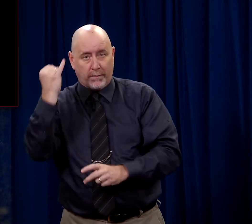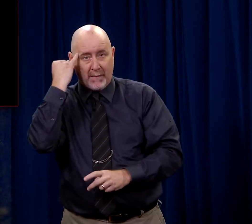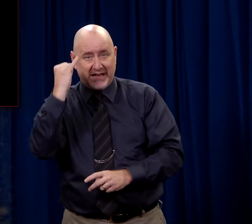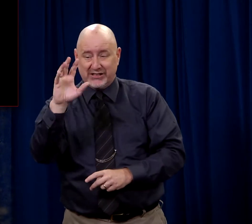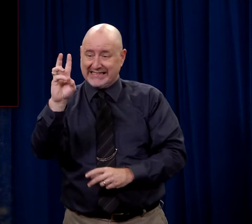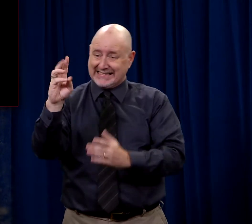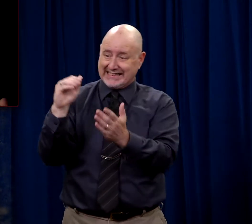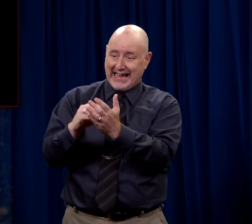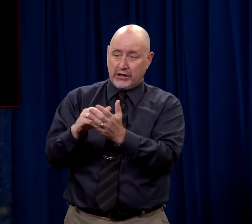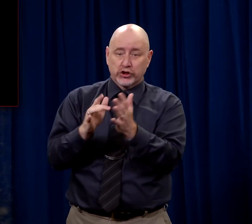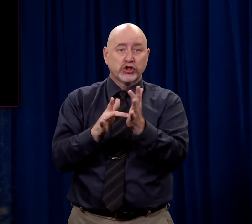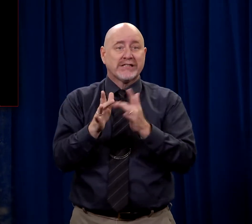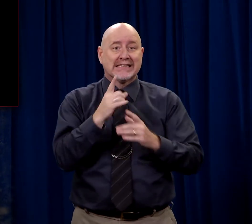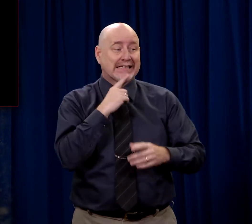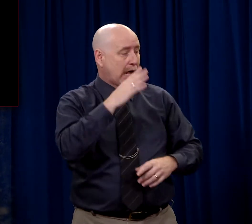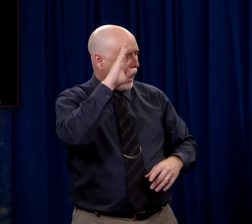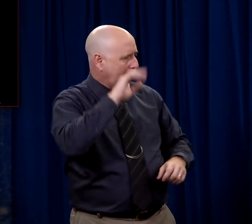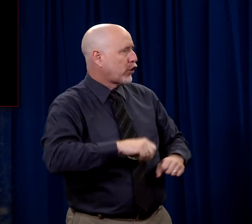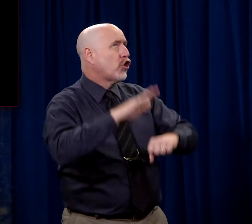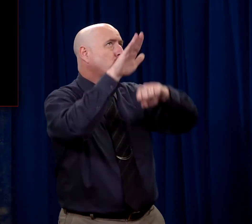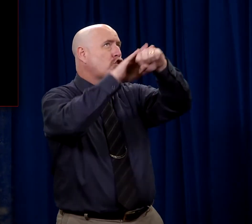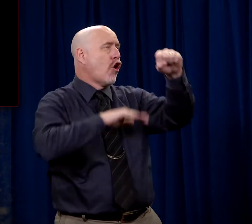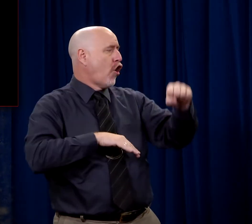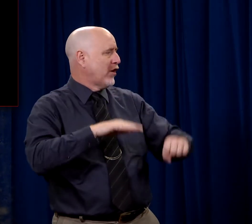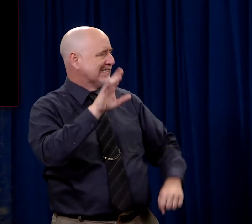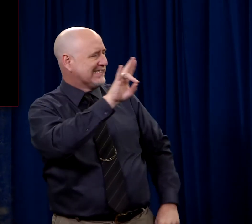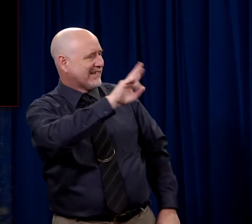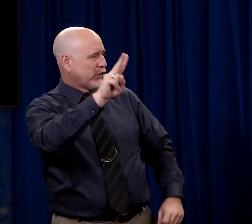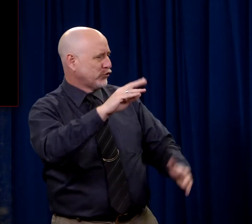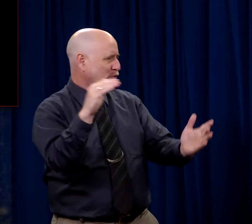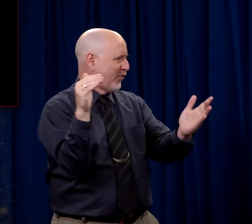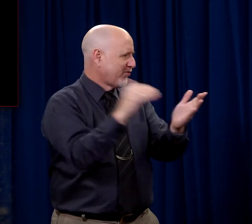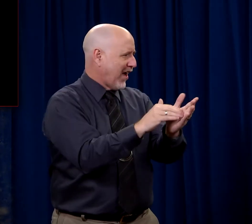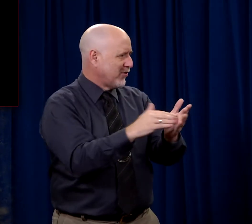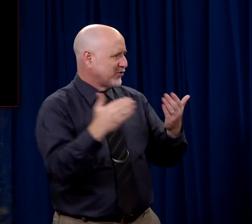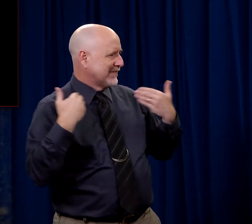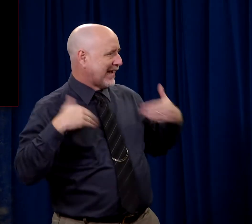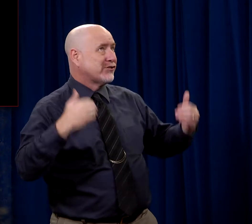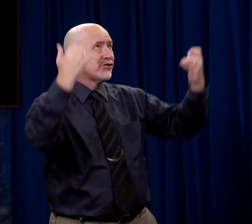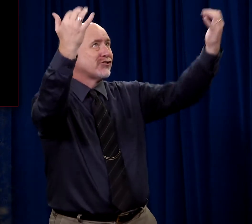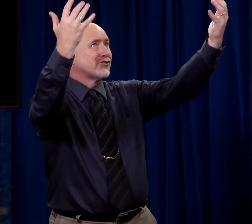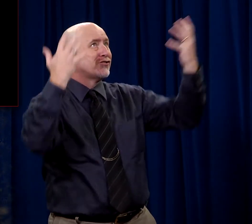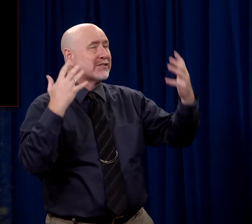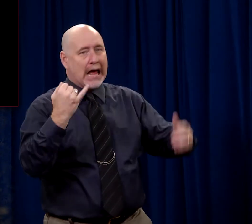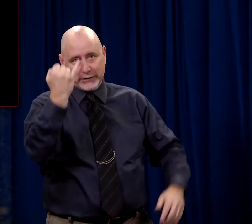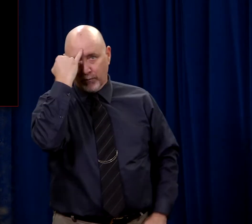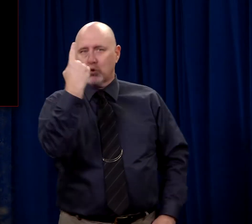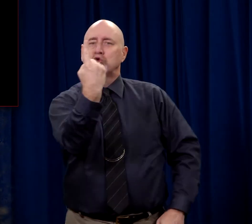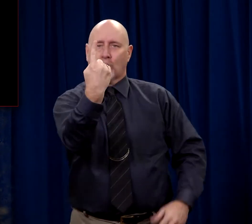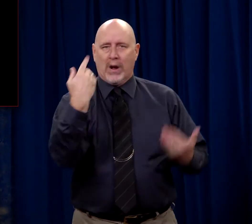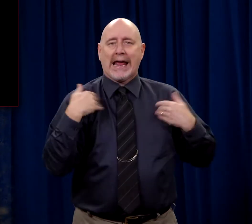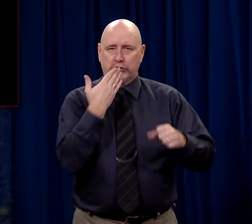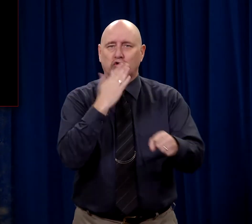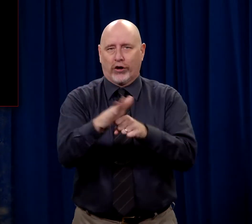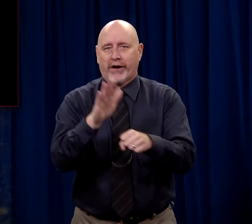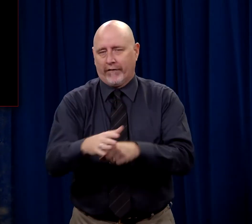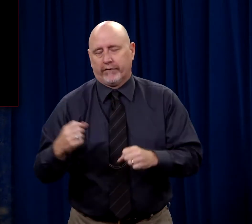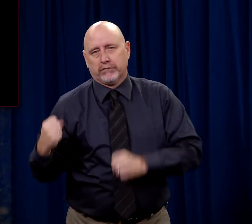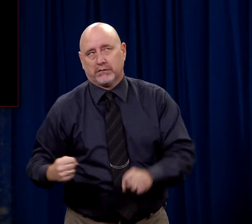I mean, you take that number and Jesus is saying, don't you know that I could call seventy-two thousand. I suppose one angel would be